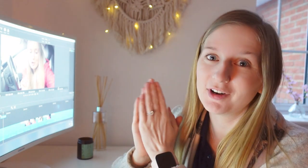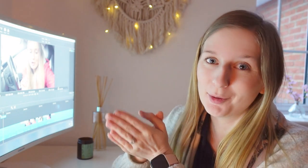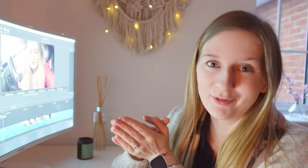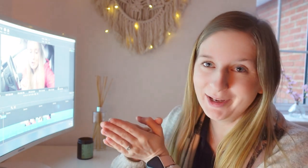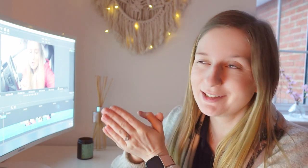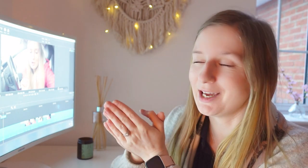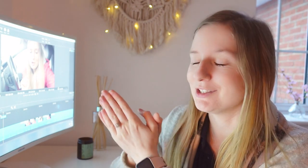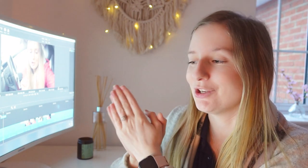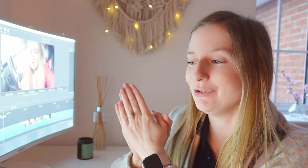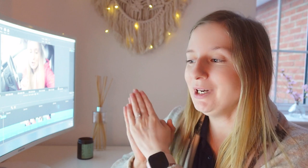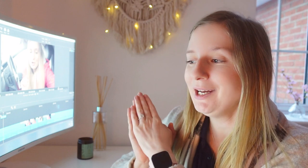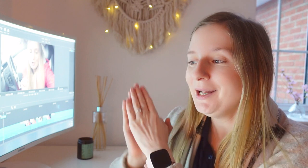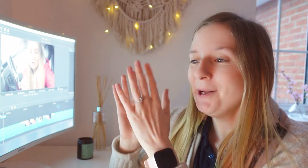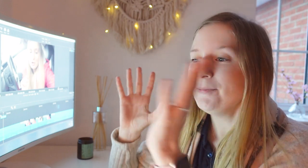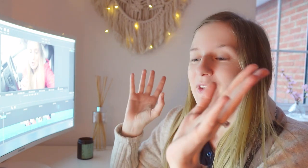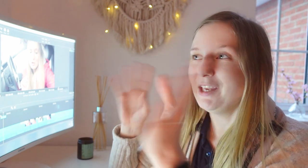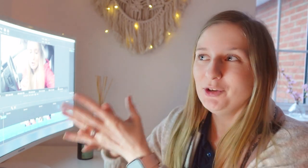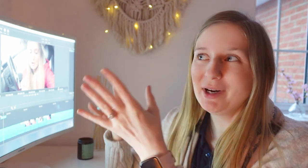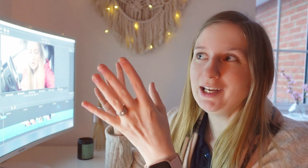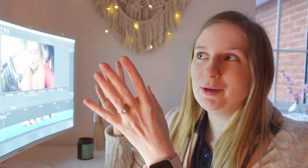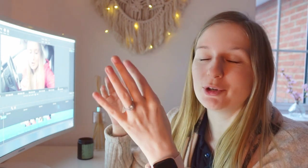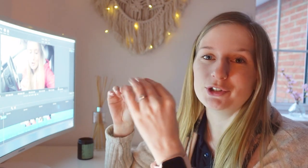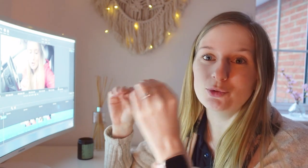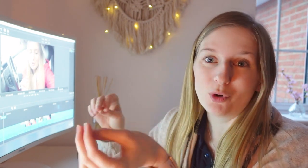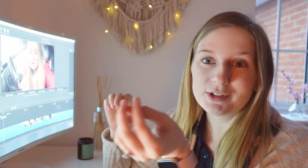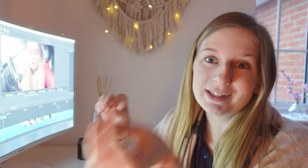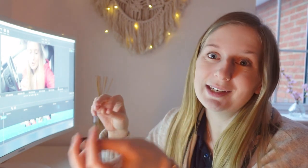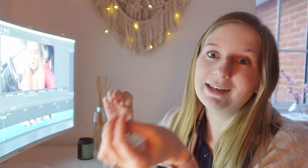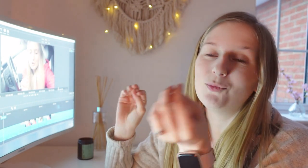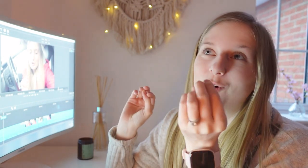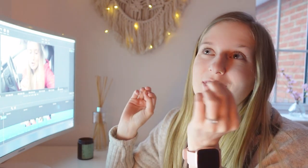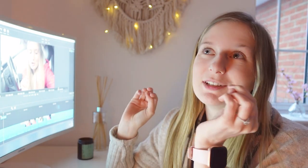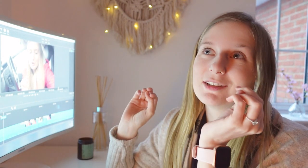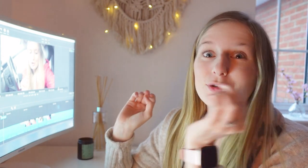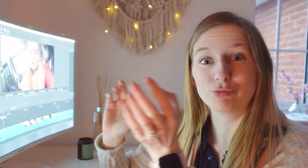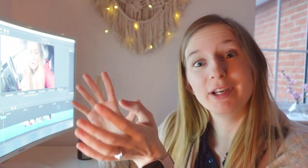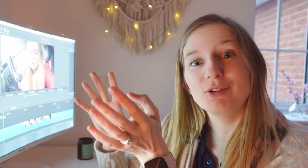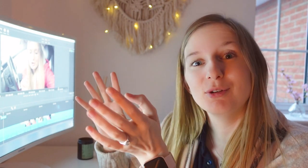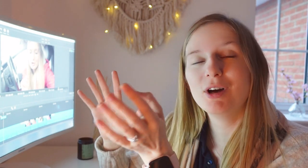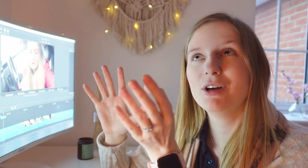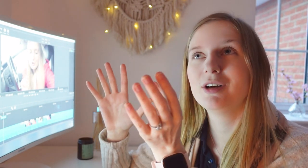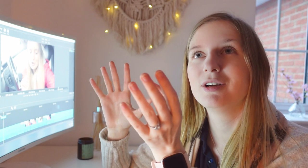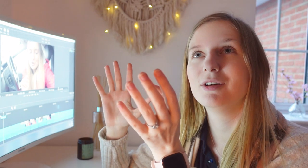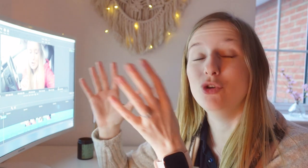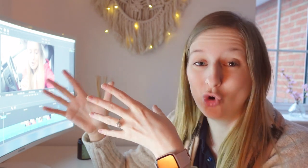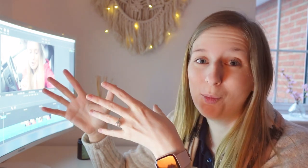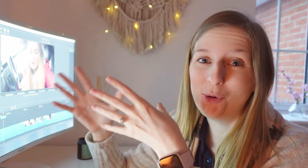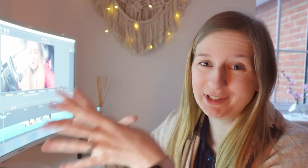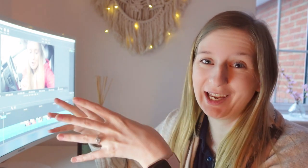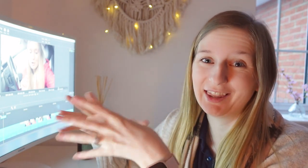a couple of bits and so if you are here because you want to see what a real normal day in